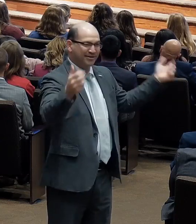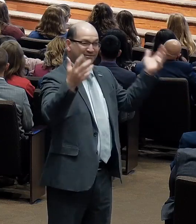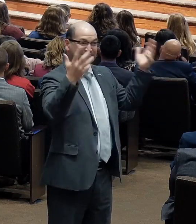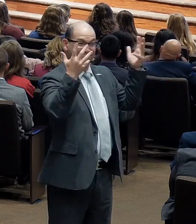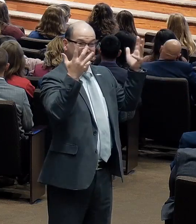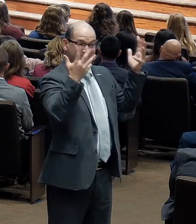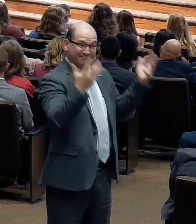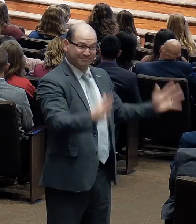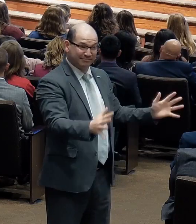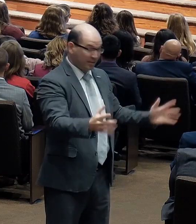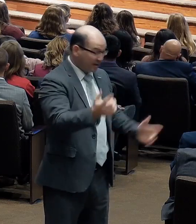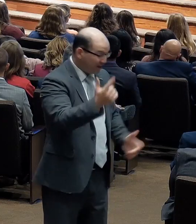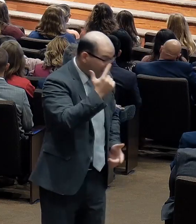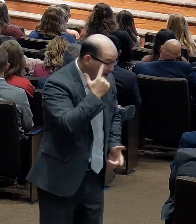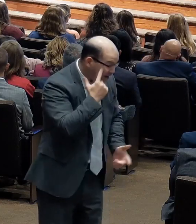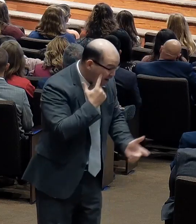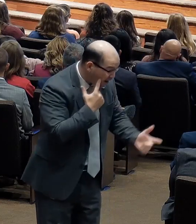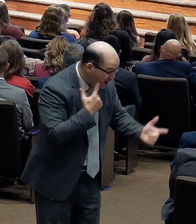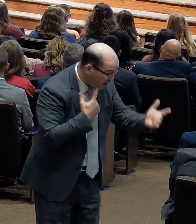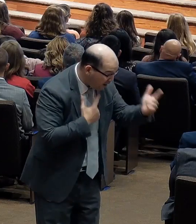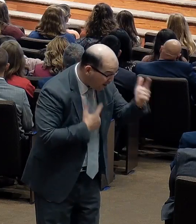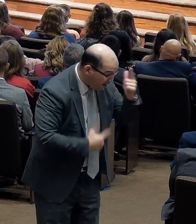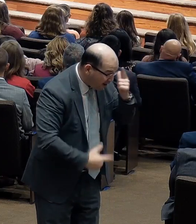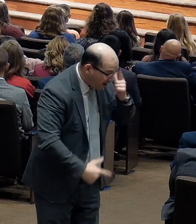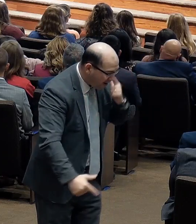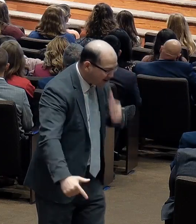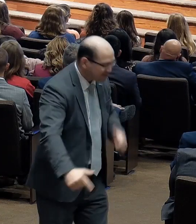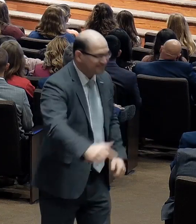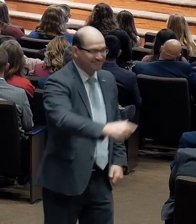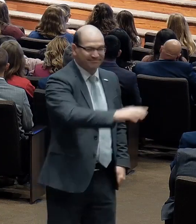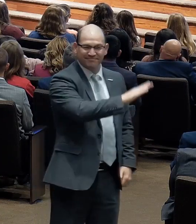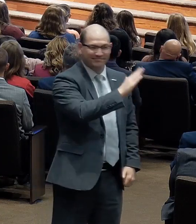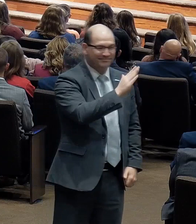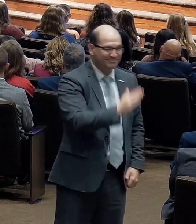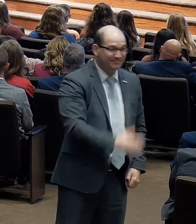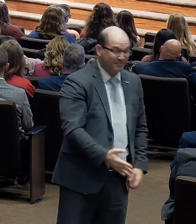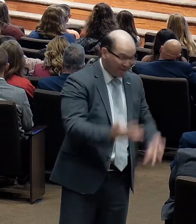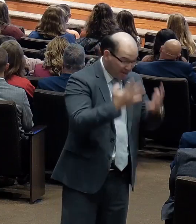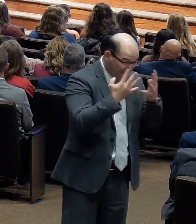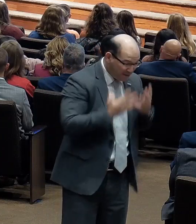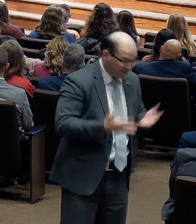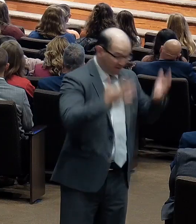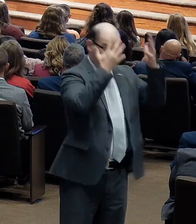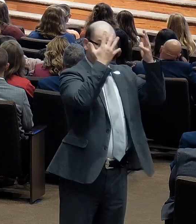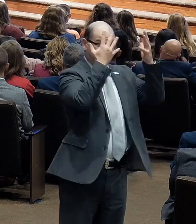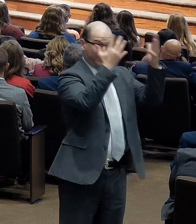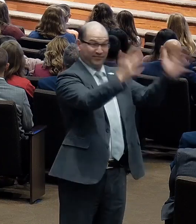No more night, never crying